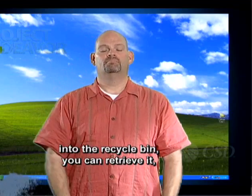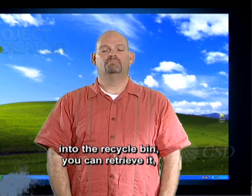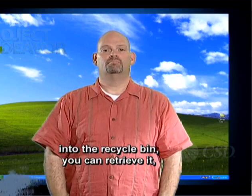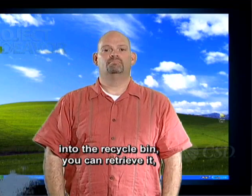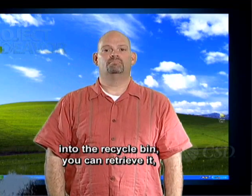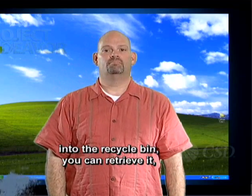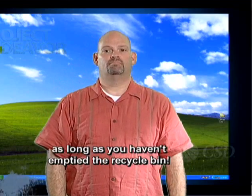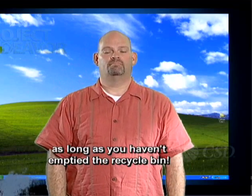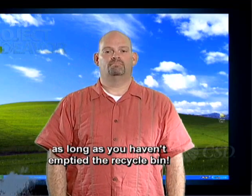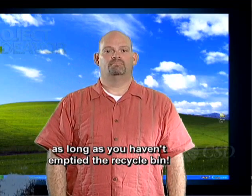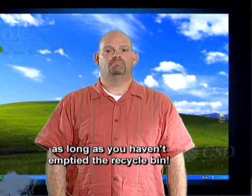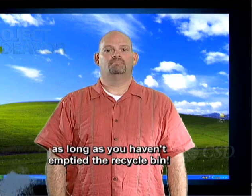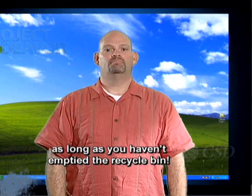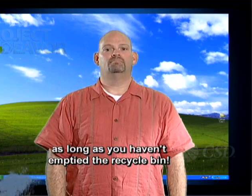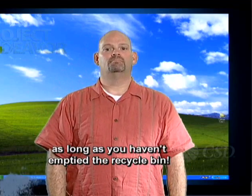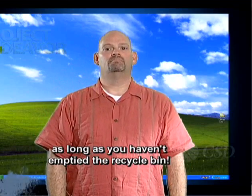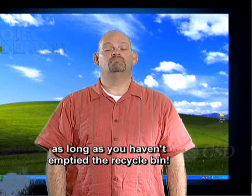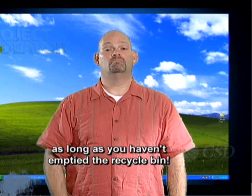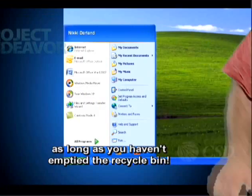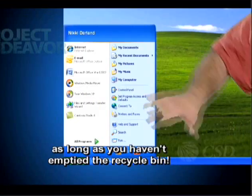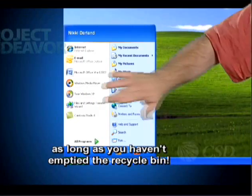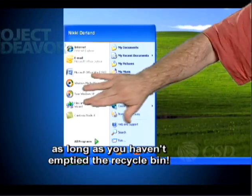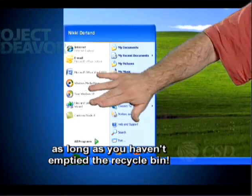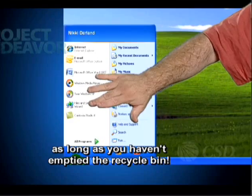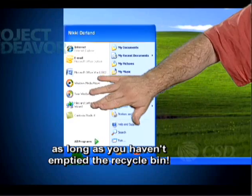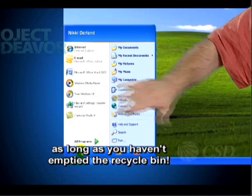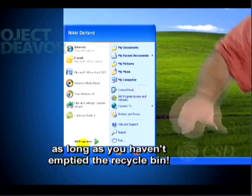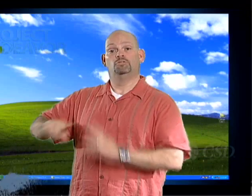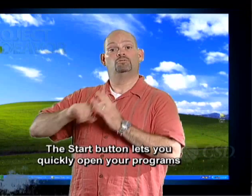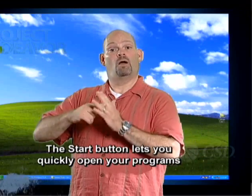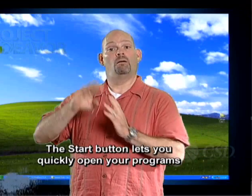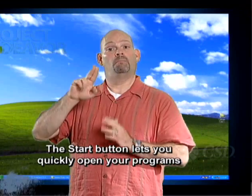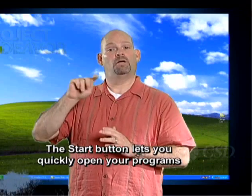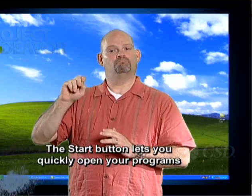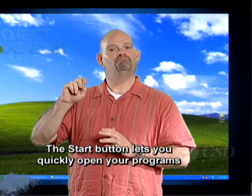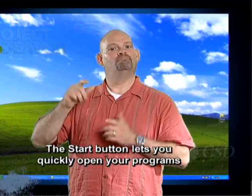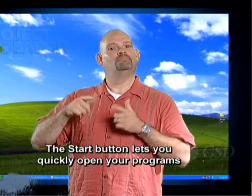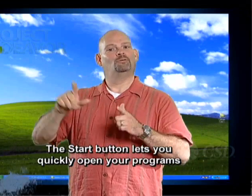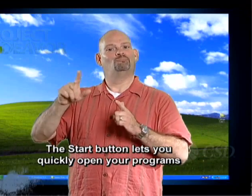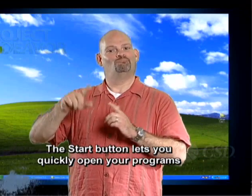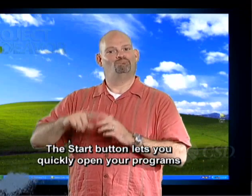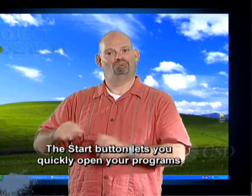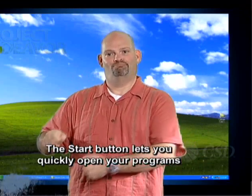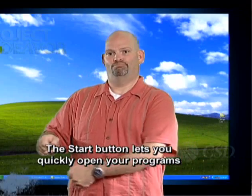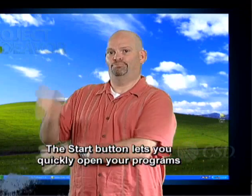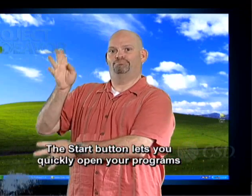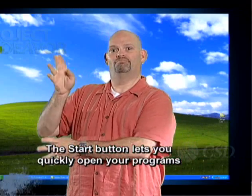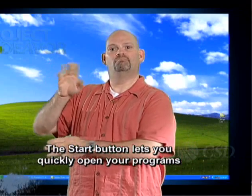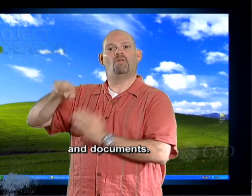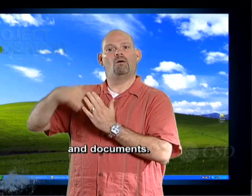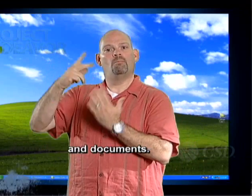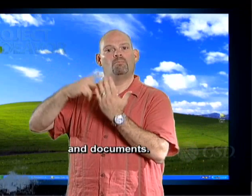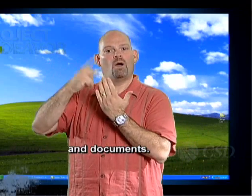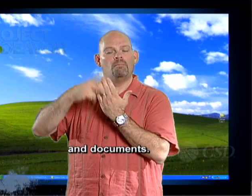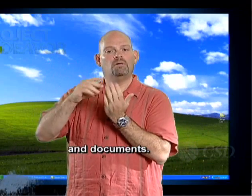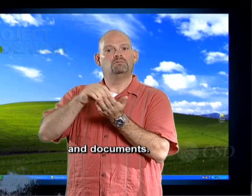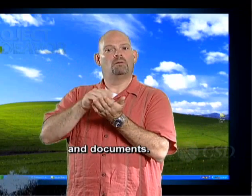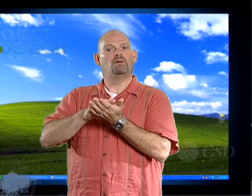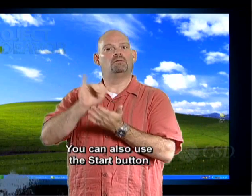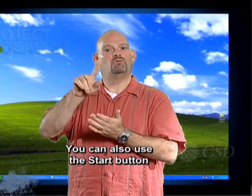the Recycle Bin, can retrieve it as long as you haven't emptied the Recycle Bin. The Start button lets you quickly open your programs and documents. You